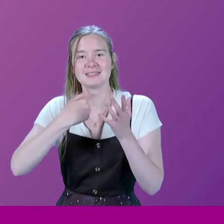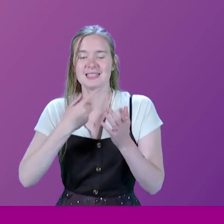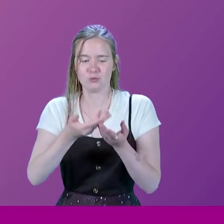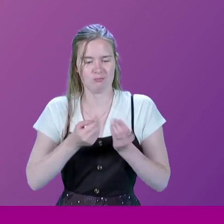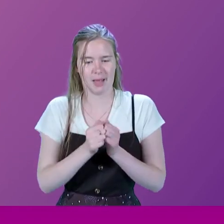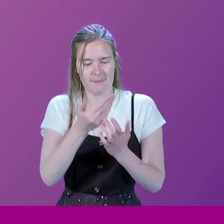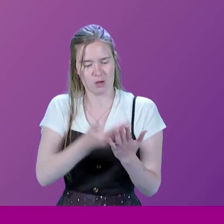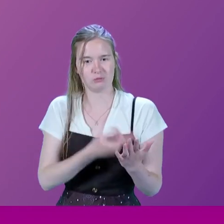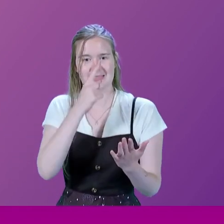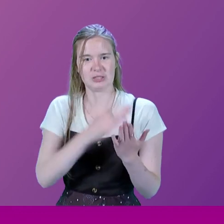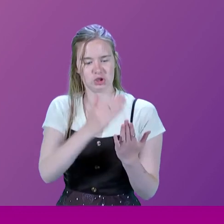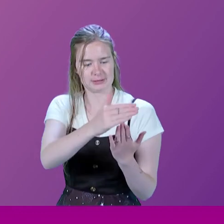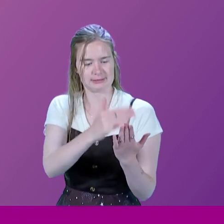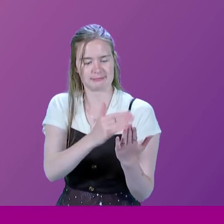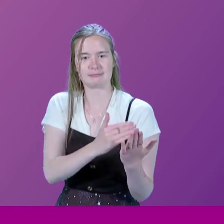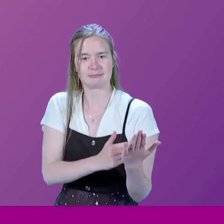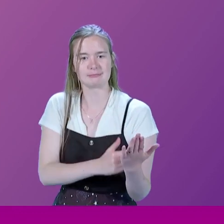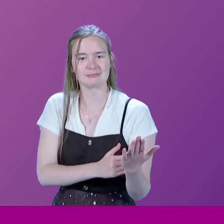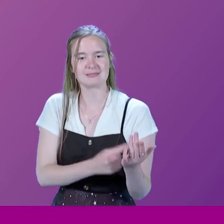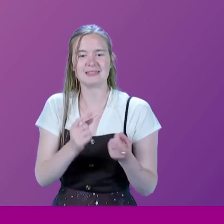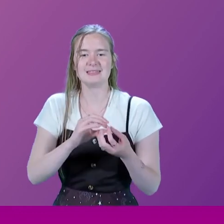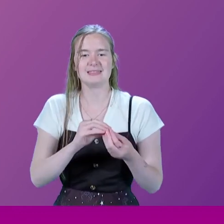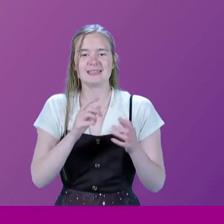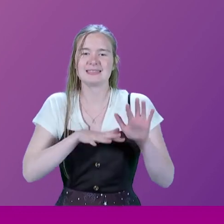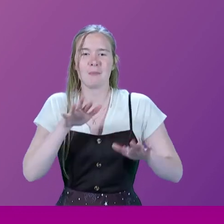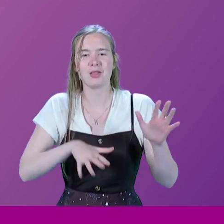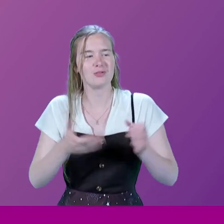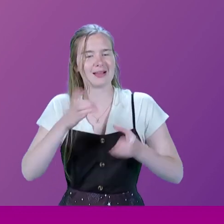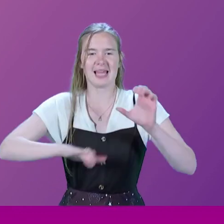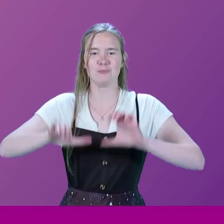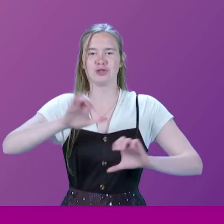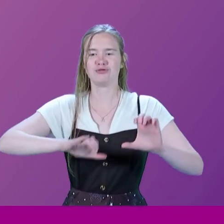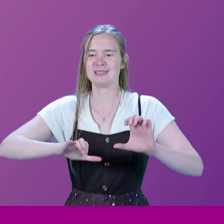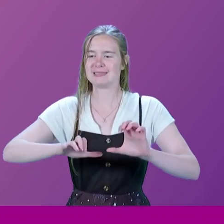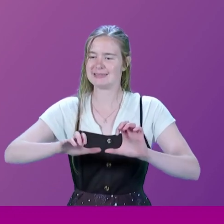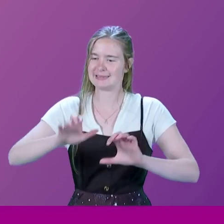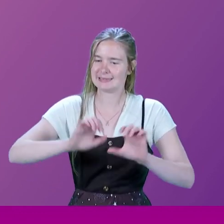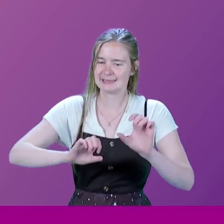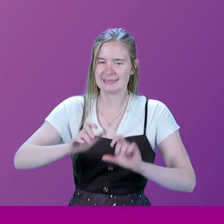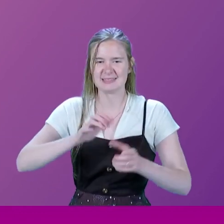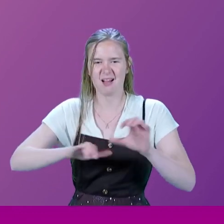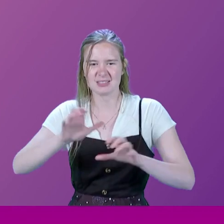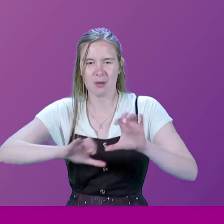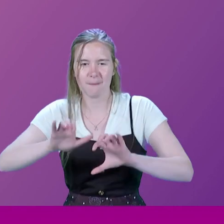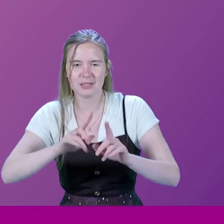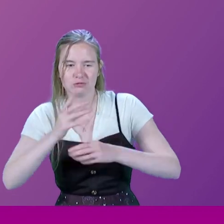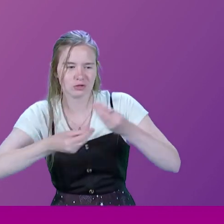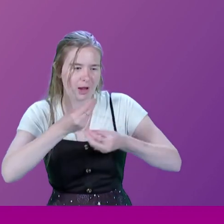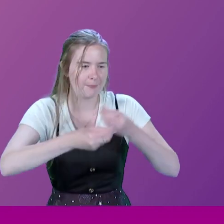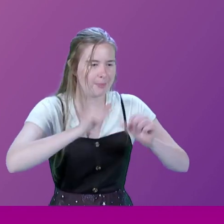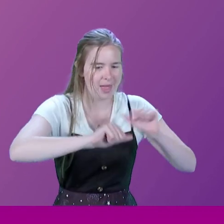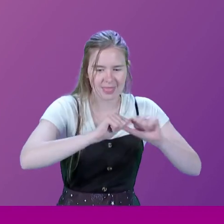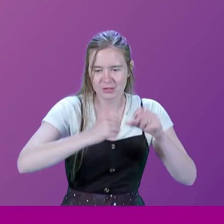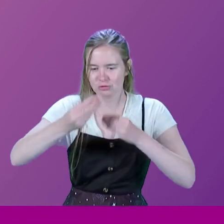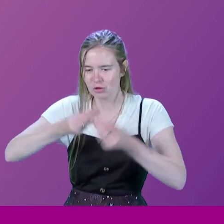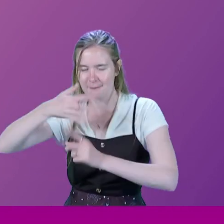taken. And it's a bit like setting out a chemistry experiment at school. You know, they describe the methodology. They describe the background. And